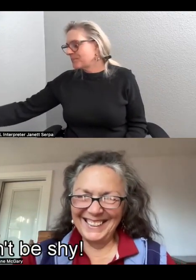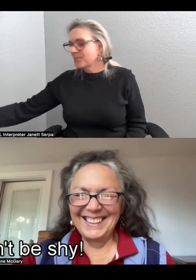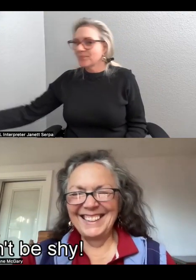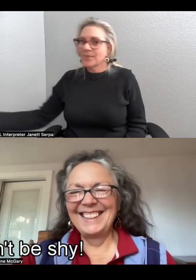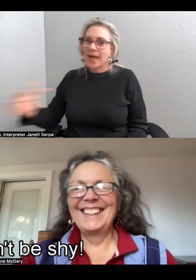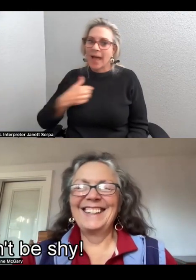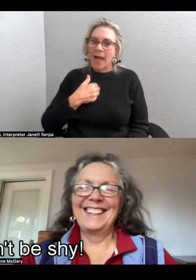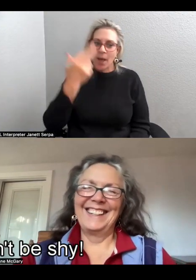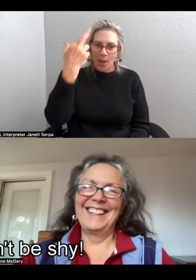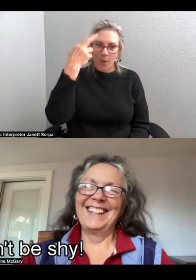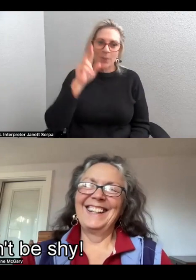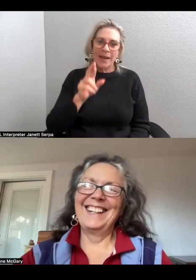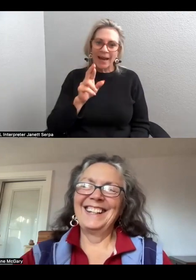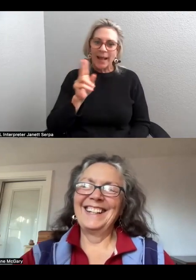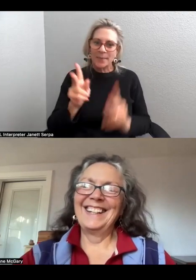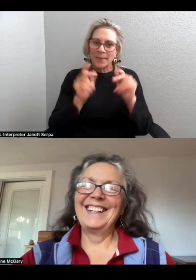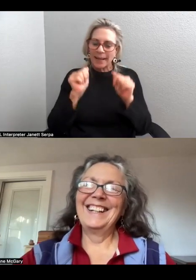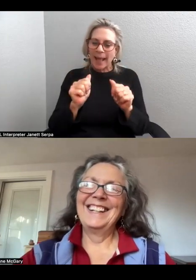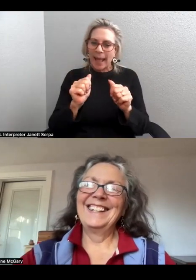Please don't be shy.